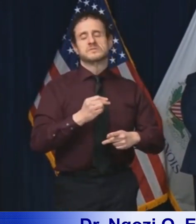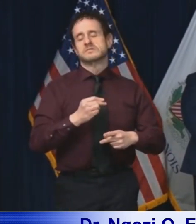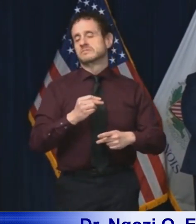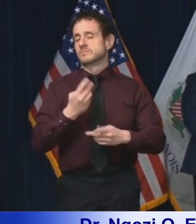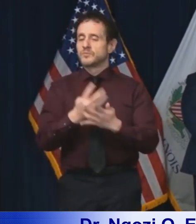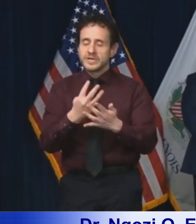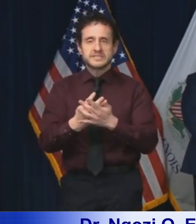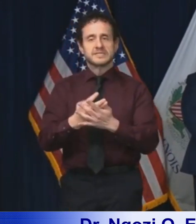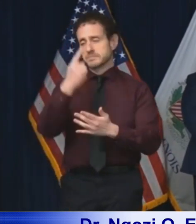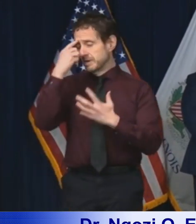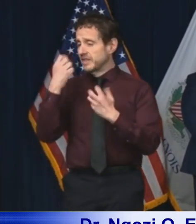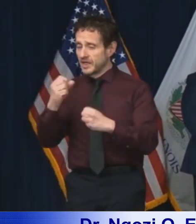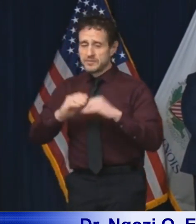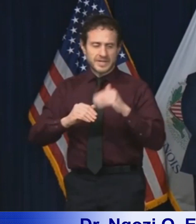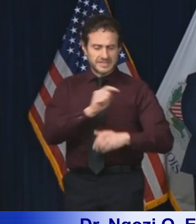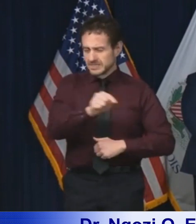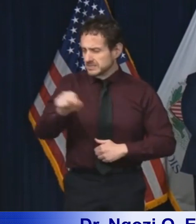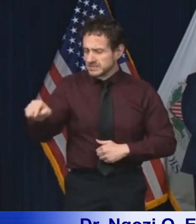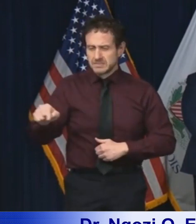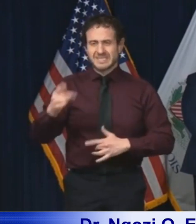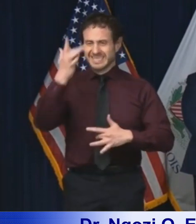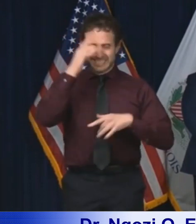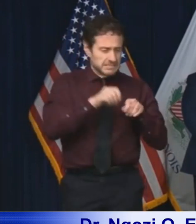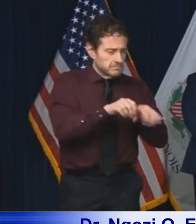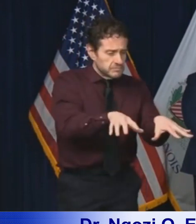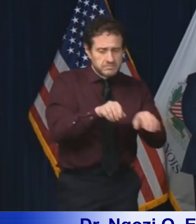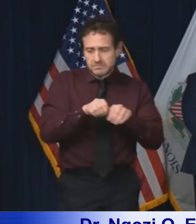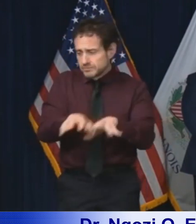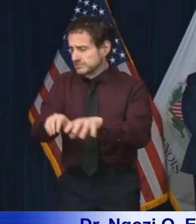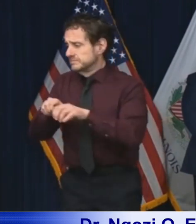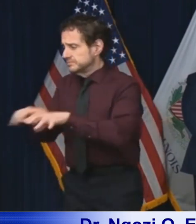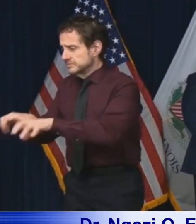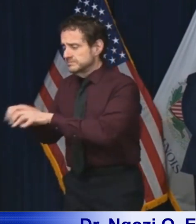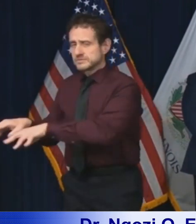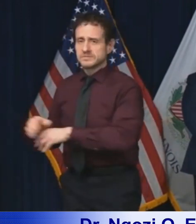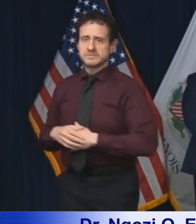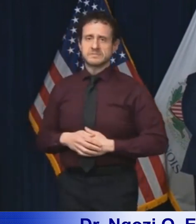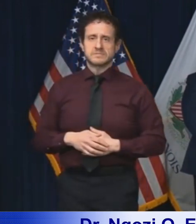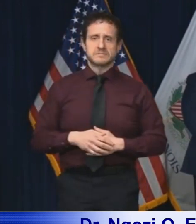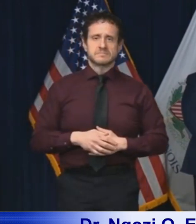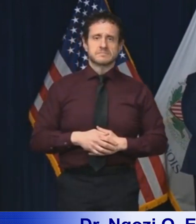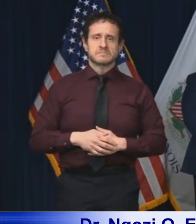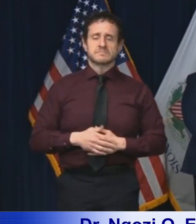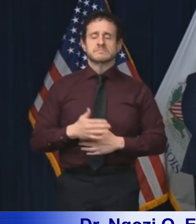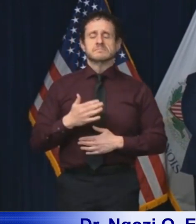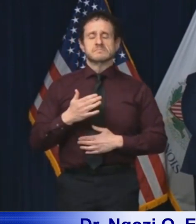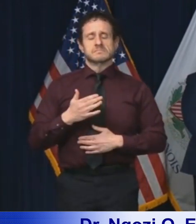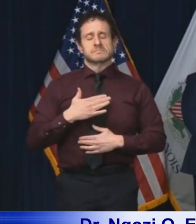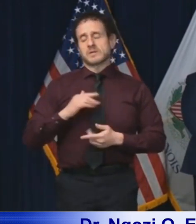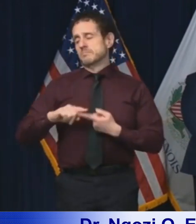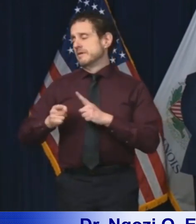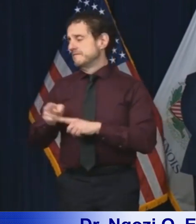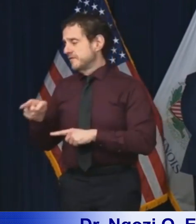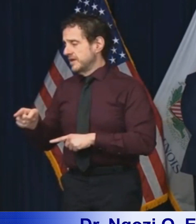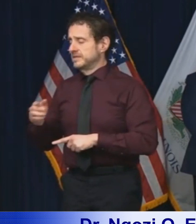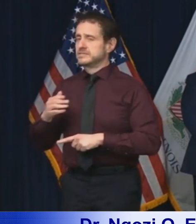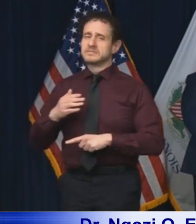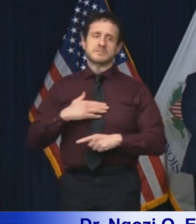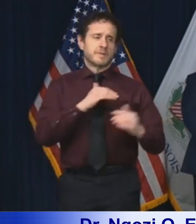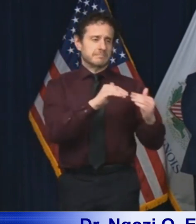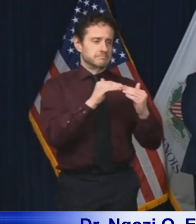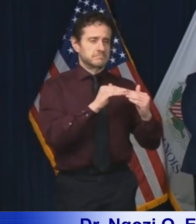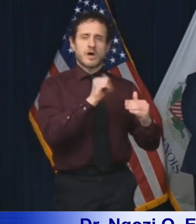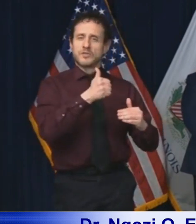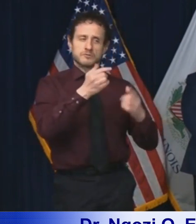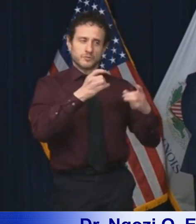mental health facilities, and developmental facilities alike. My colleagues and my friends from my sister agencies will